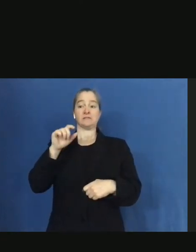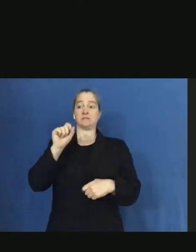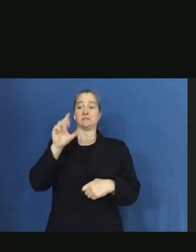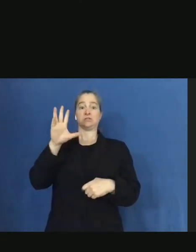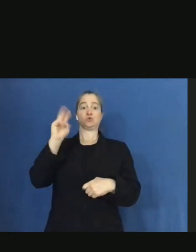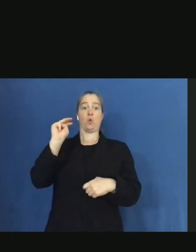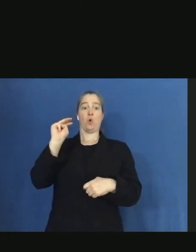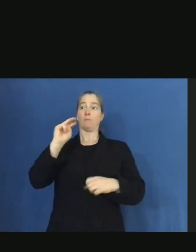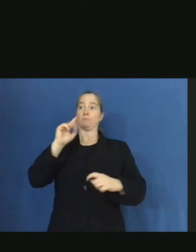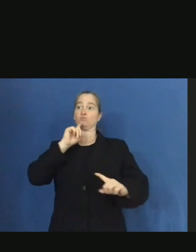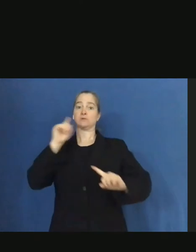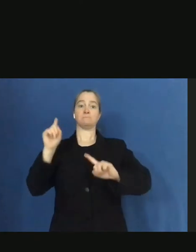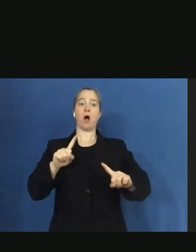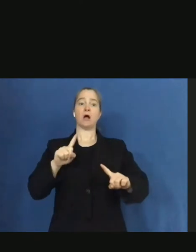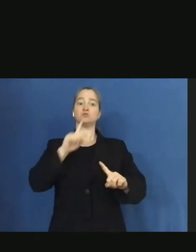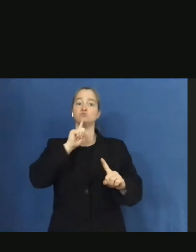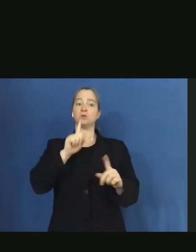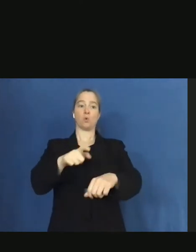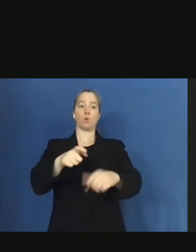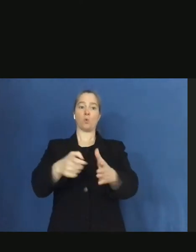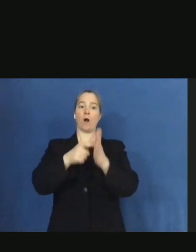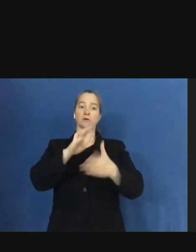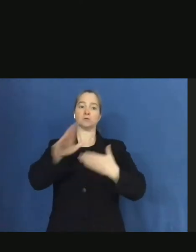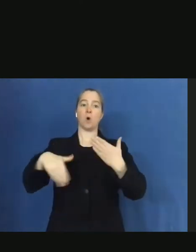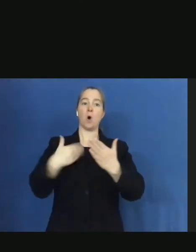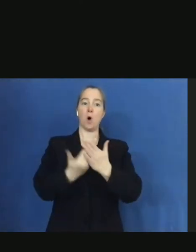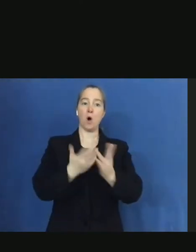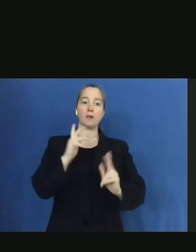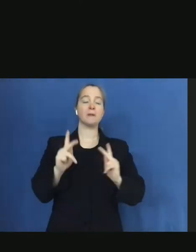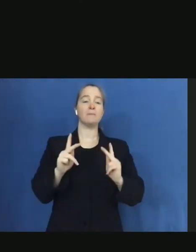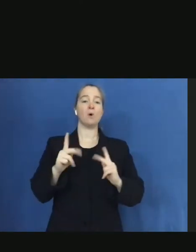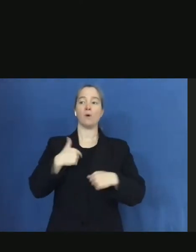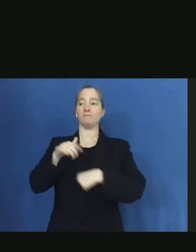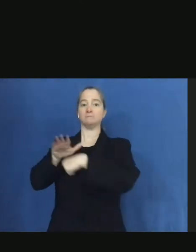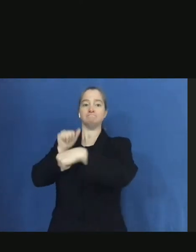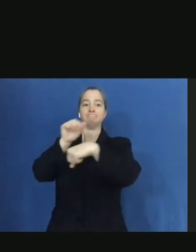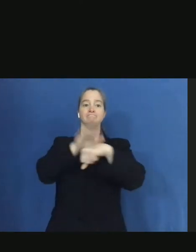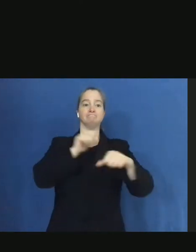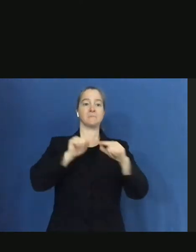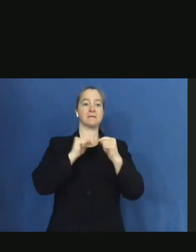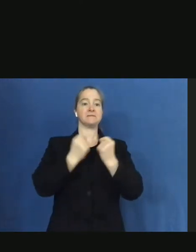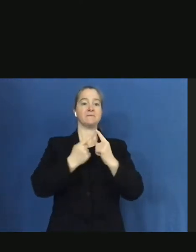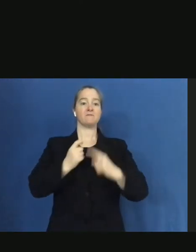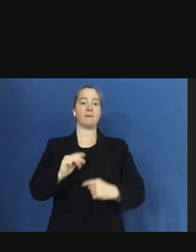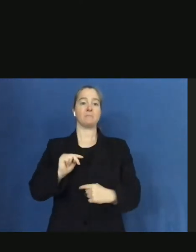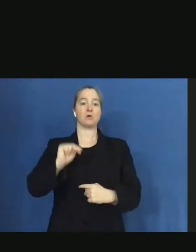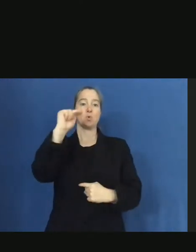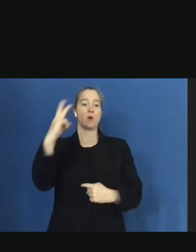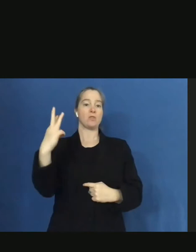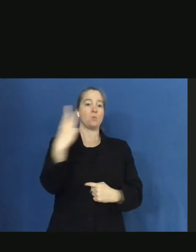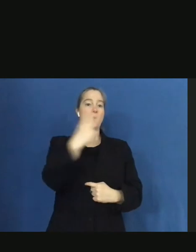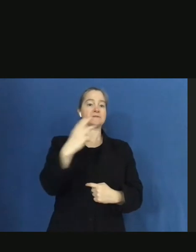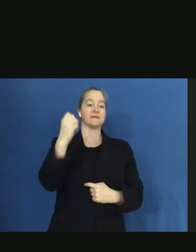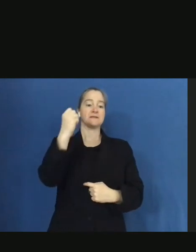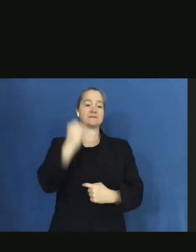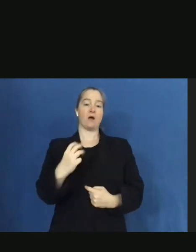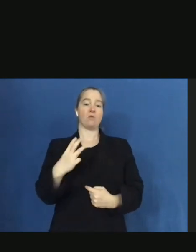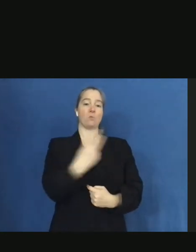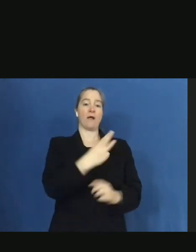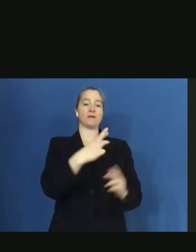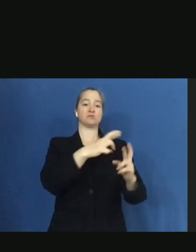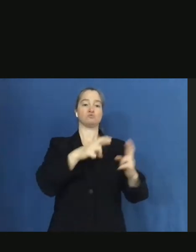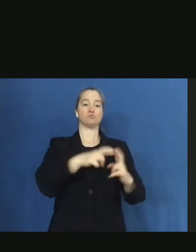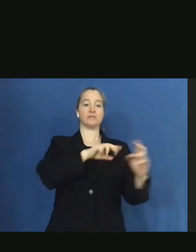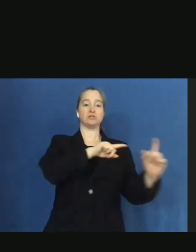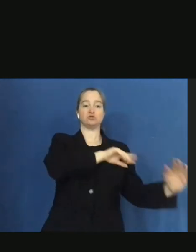-deck type of situation. We have mobilized teams from both the northwest and the southwest regions of the state to assist with the